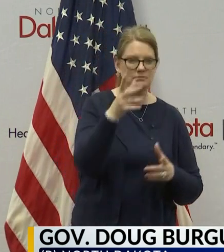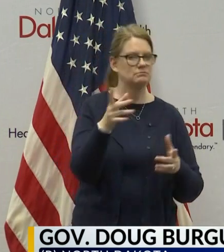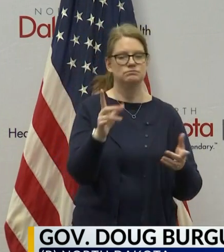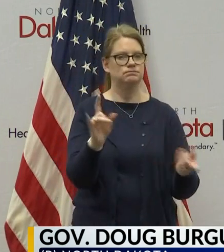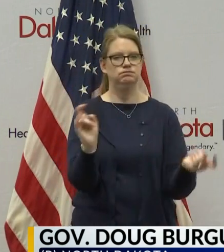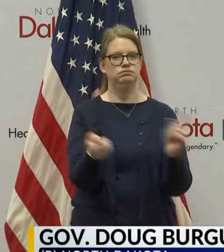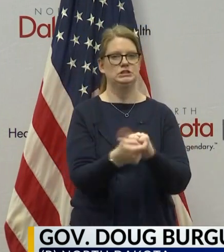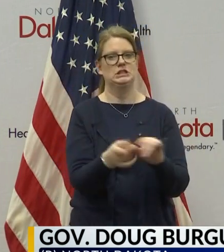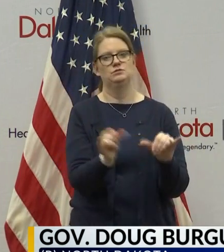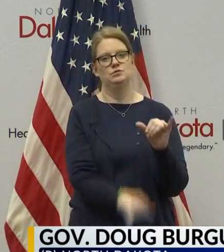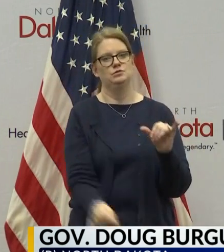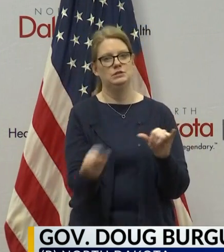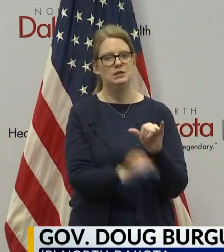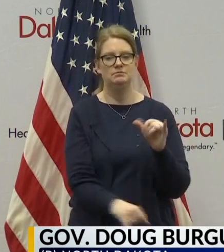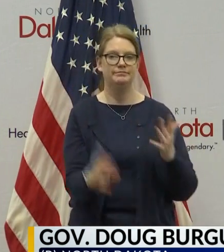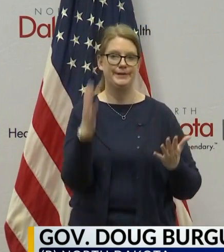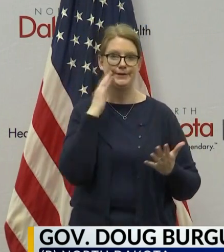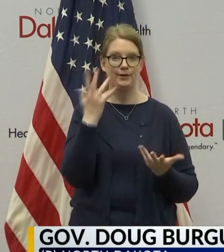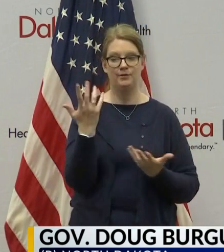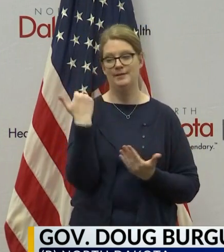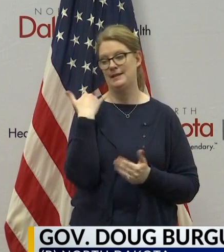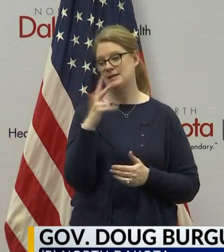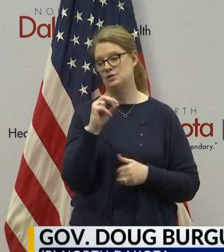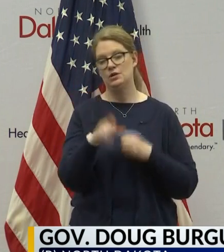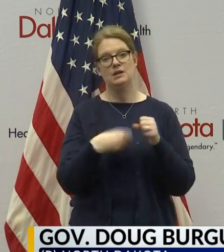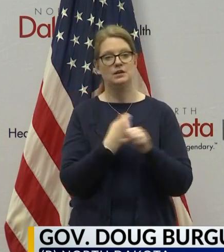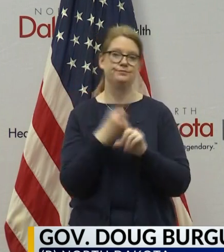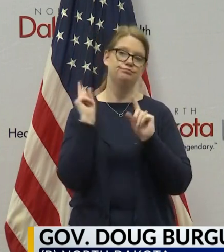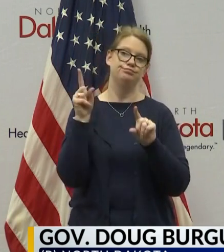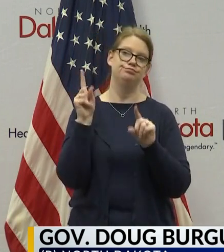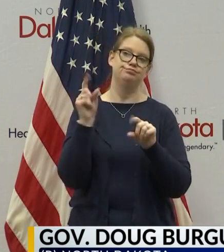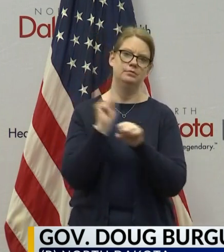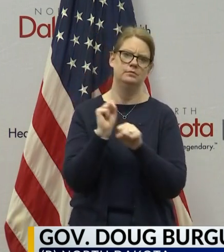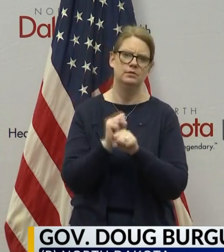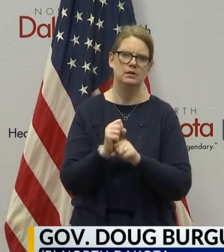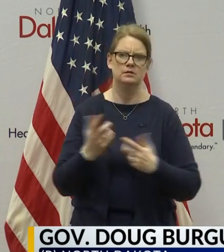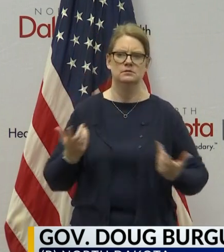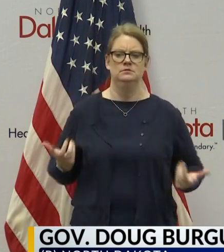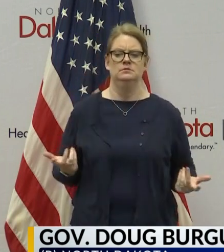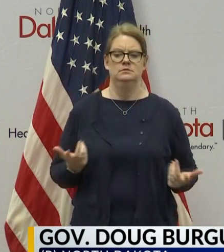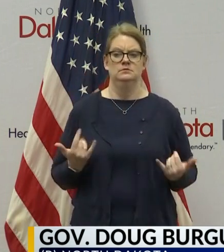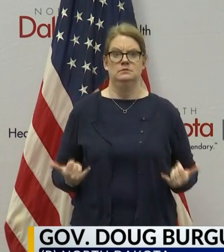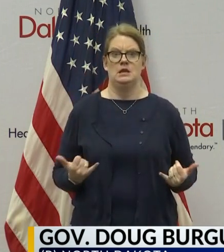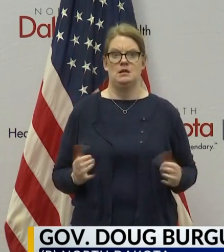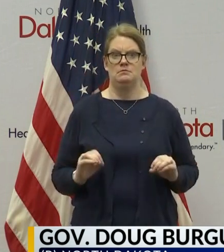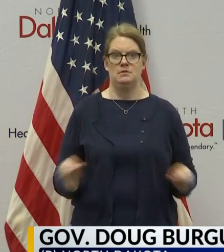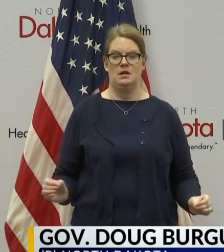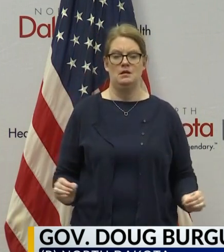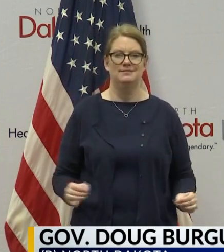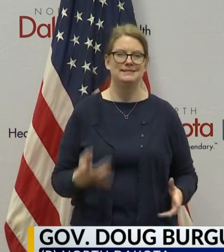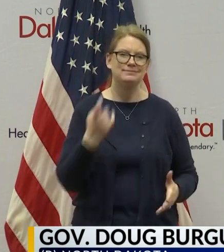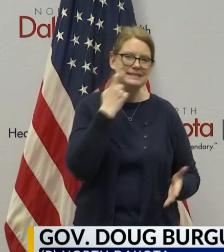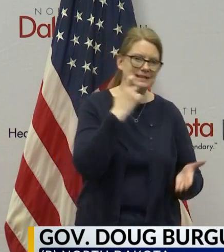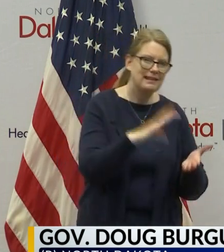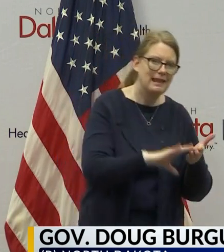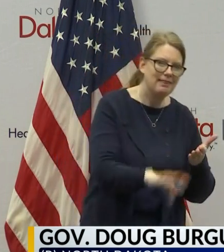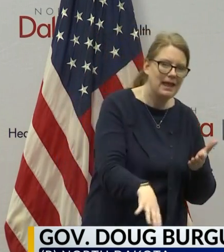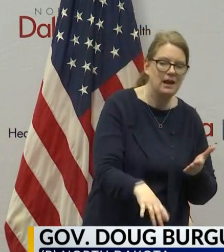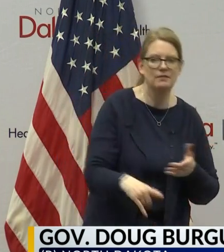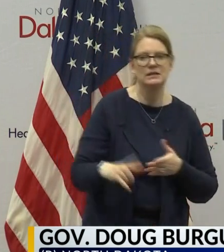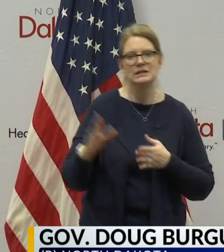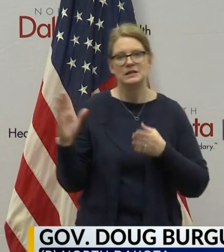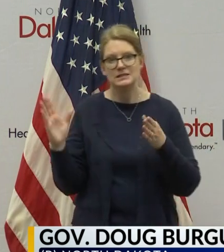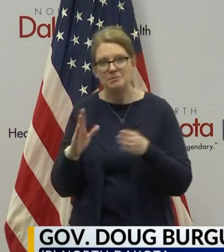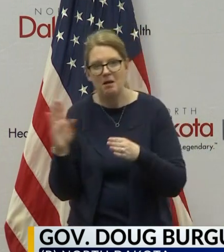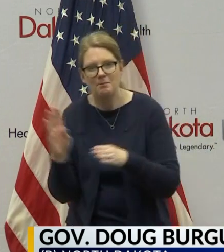If you've been someone who's gone to work faithfully for the last 30 years and now you're not going into work. If you're someone who's recently been laid off. If you're a small business